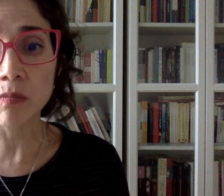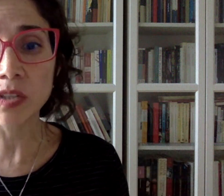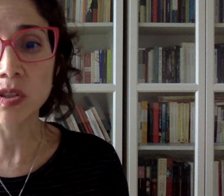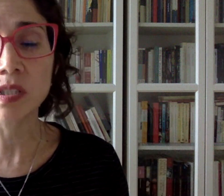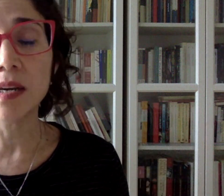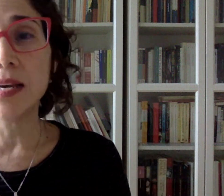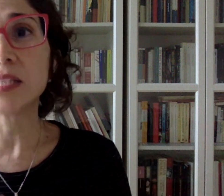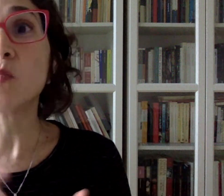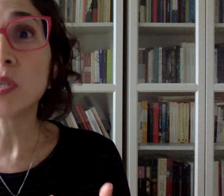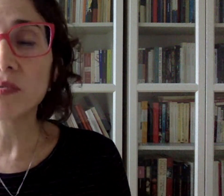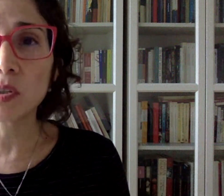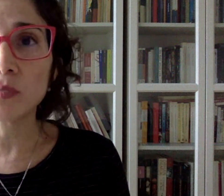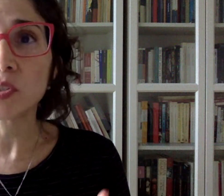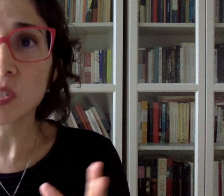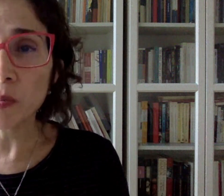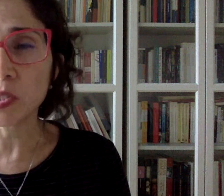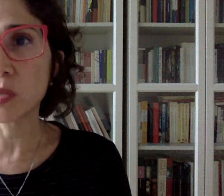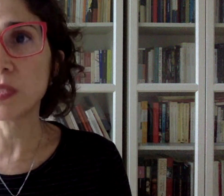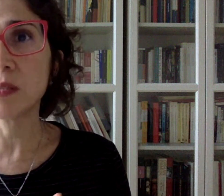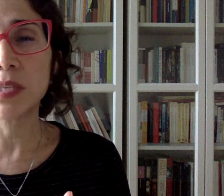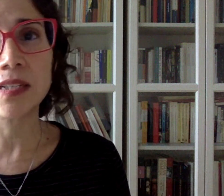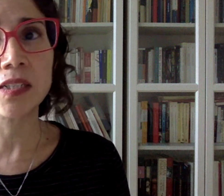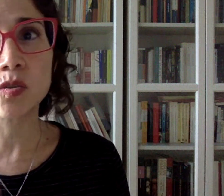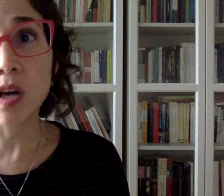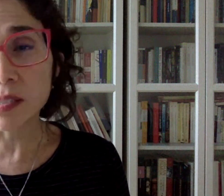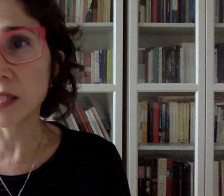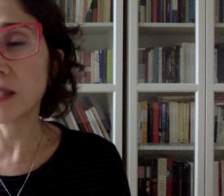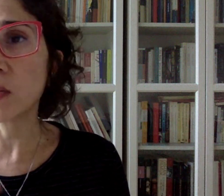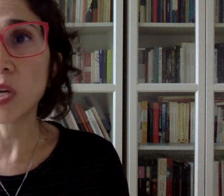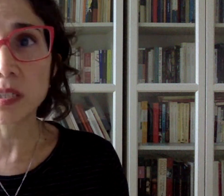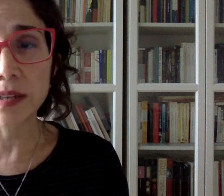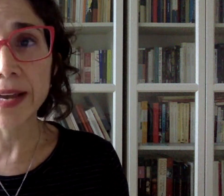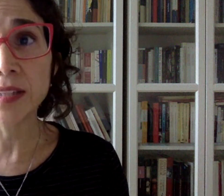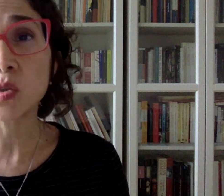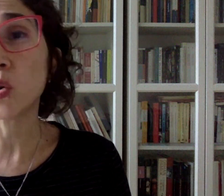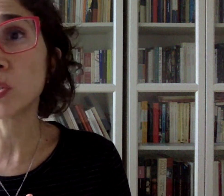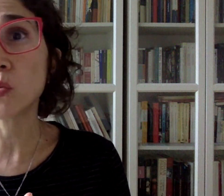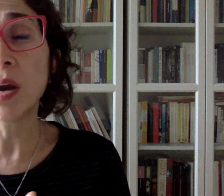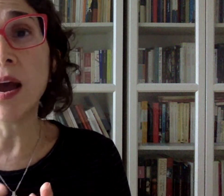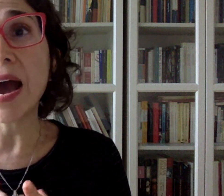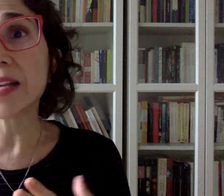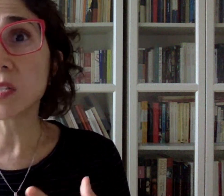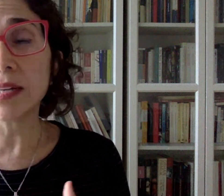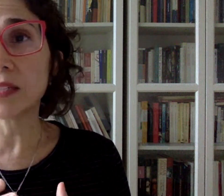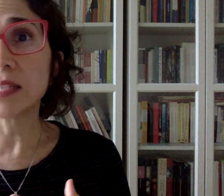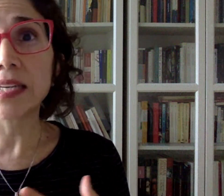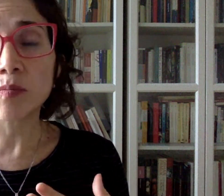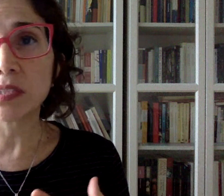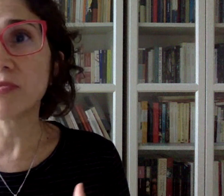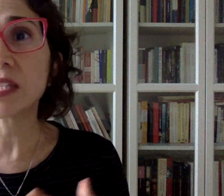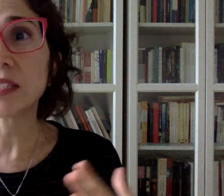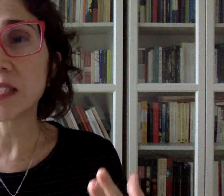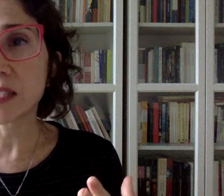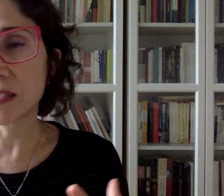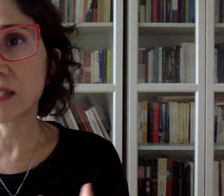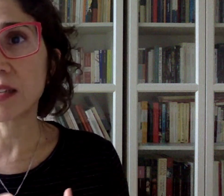protection measures. It's more difficult for some persons with disabilities to constantly wash their hands or to isolate and keep